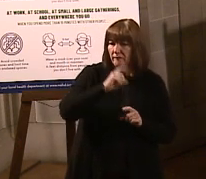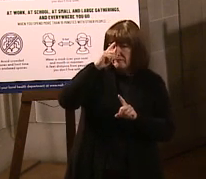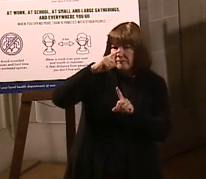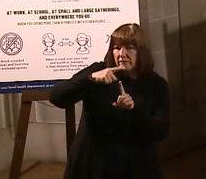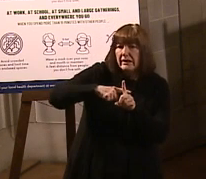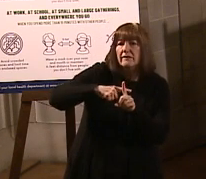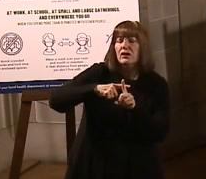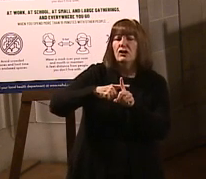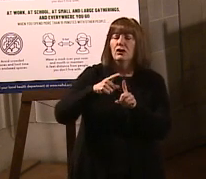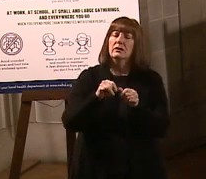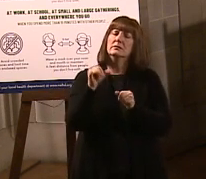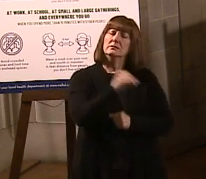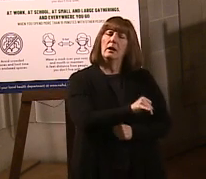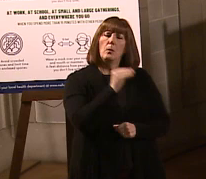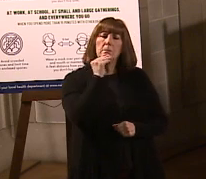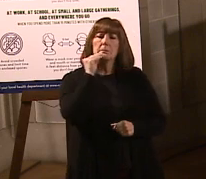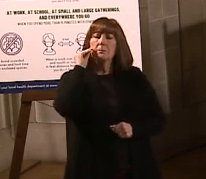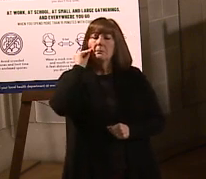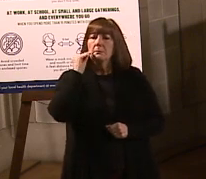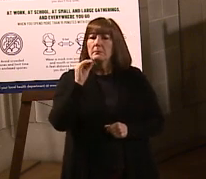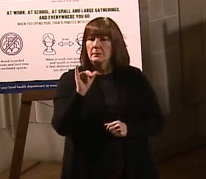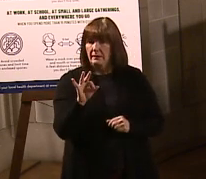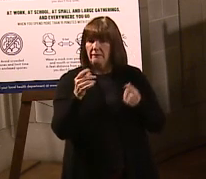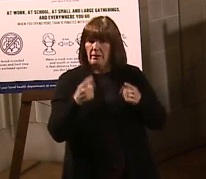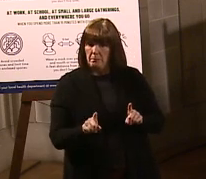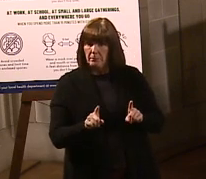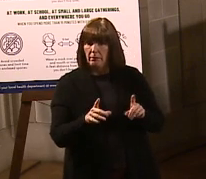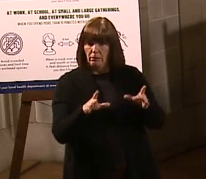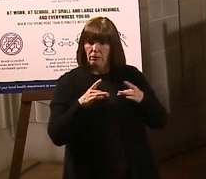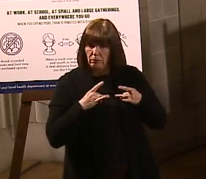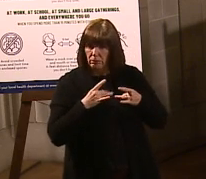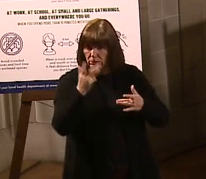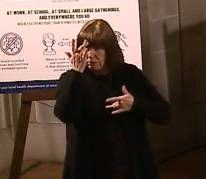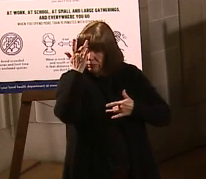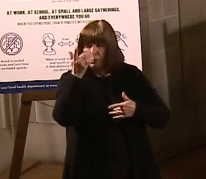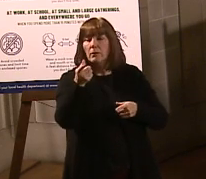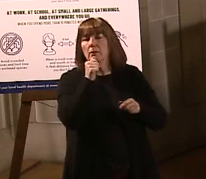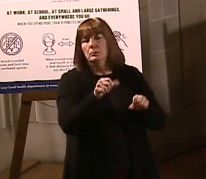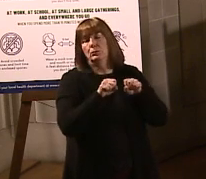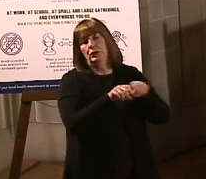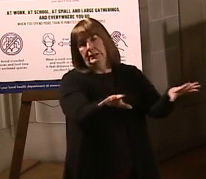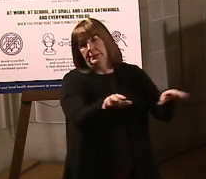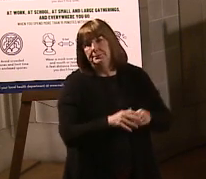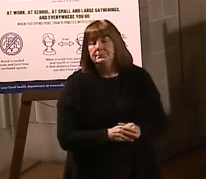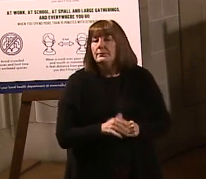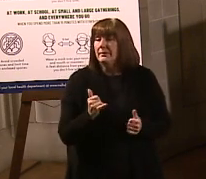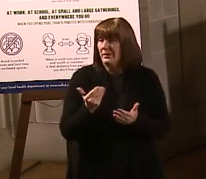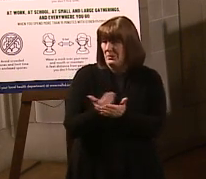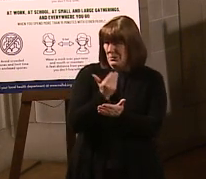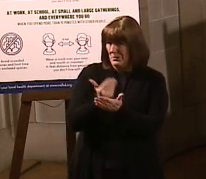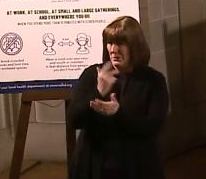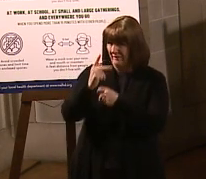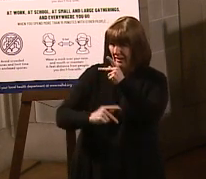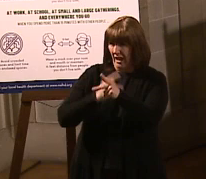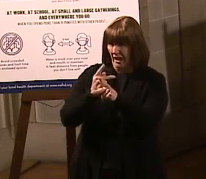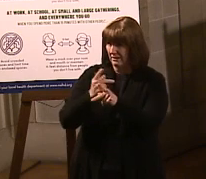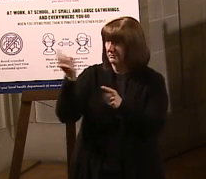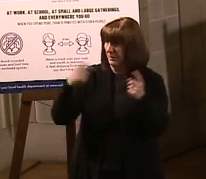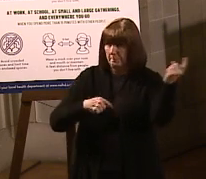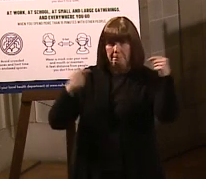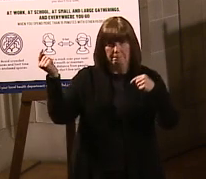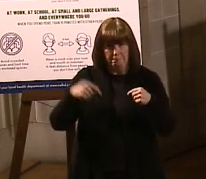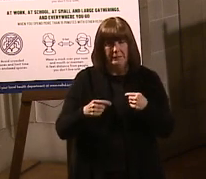please stay home so that if you do have coronavirus, you're not spreading it out there. And as we've talked about, there's new variants out there that may transmit